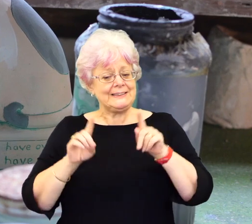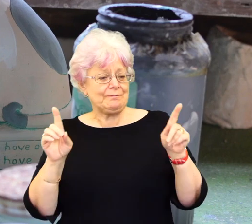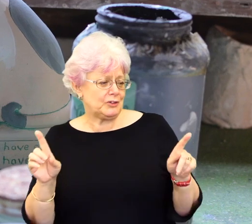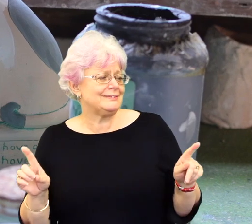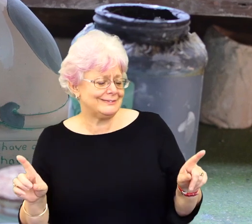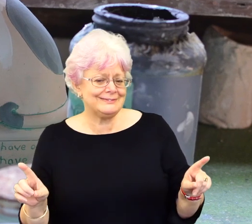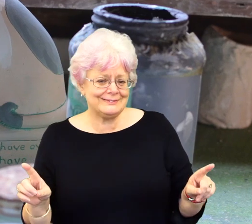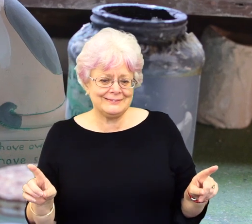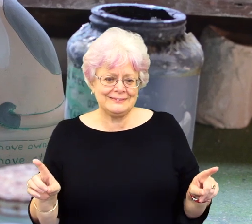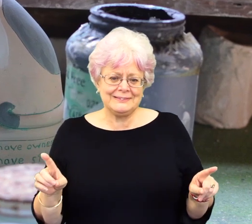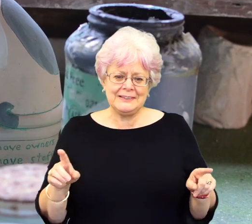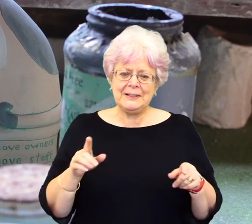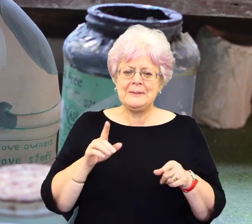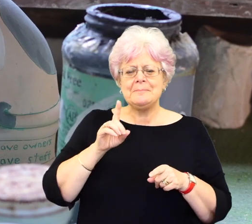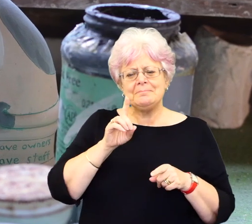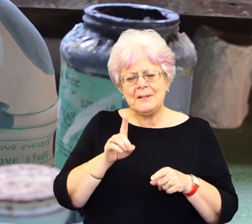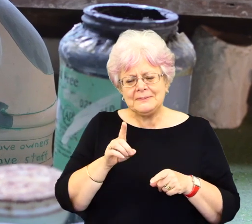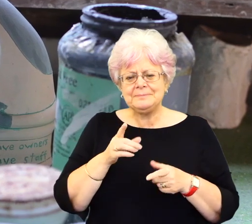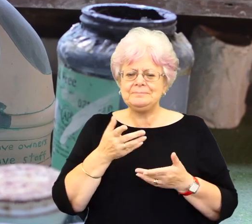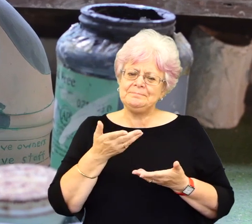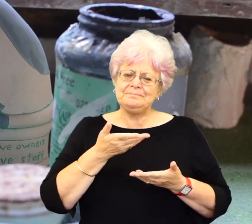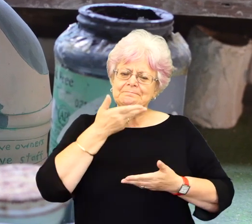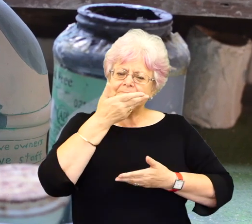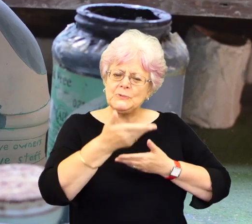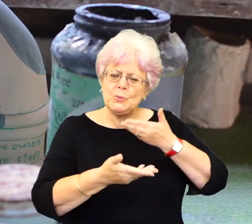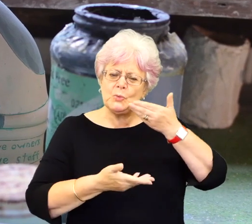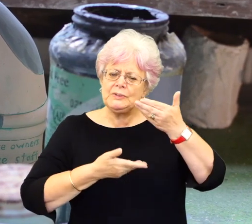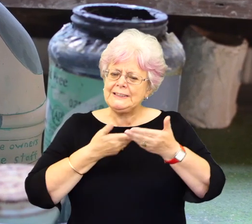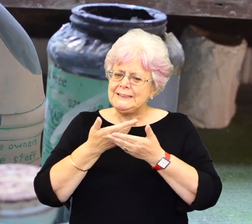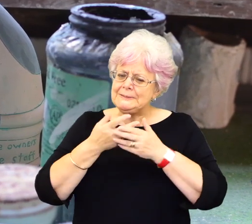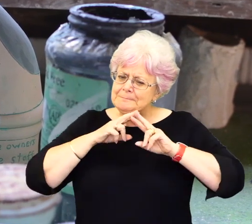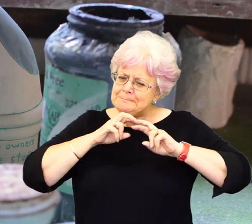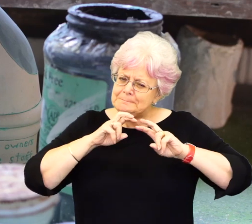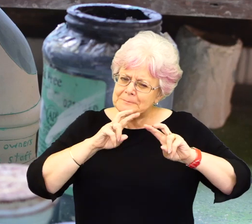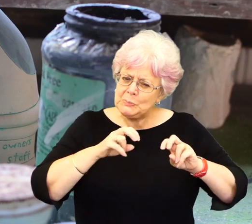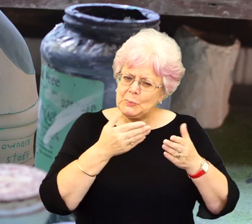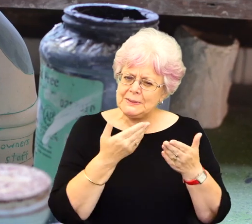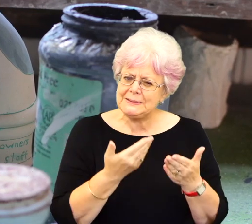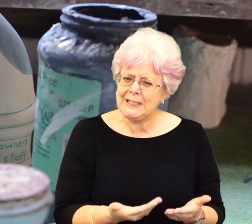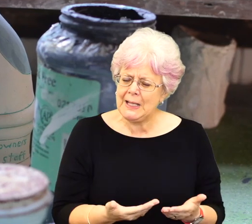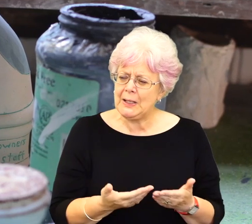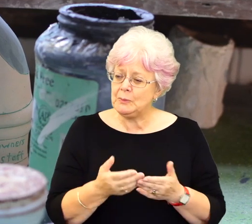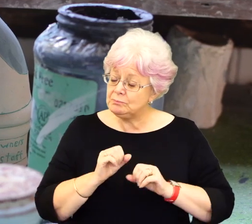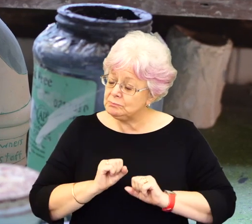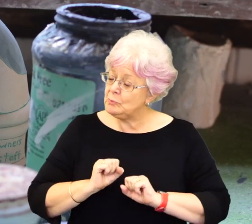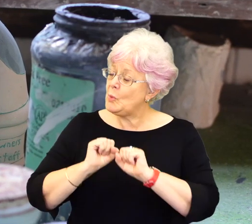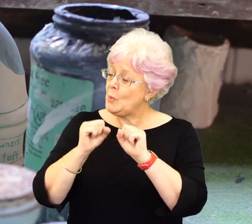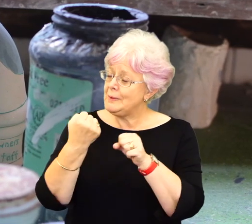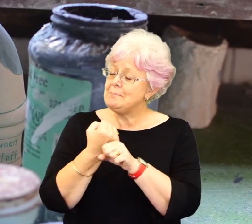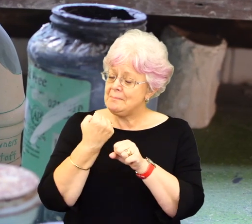And so the stories, fables, narratives that you find yourself exploring now, some of them are of your own